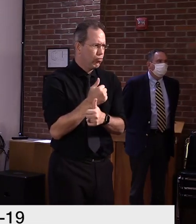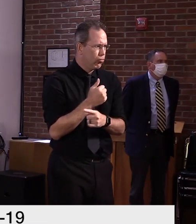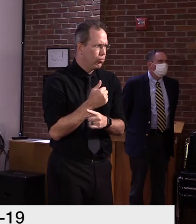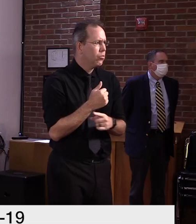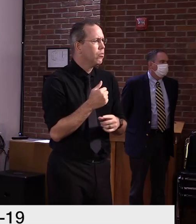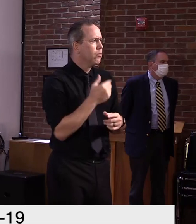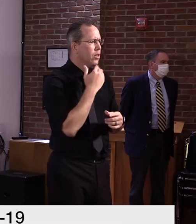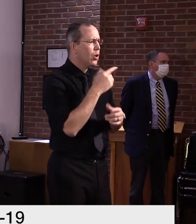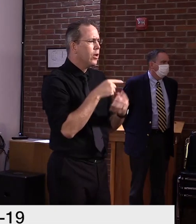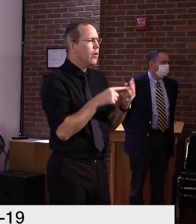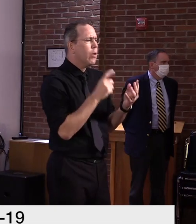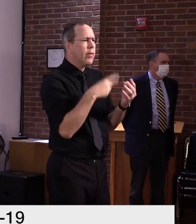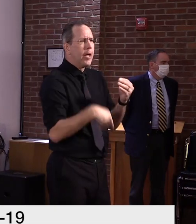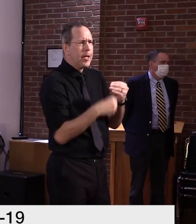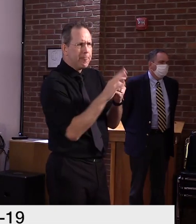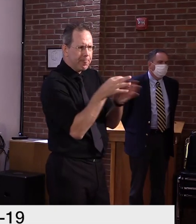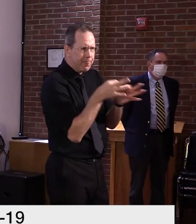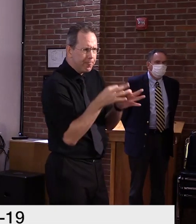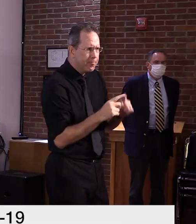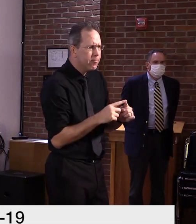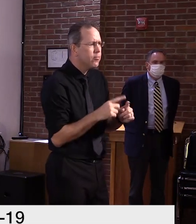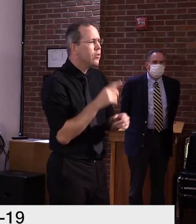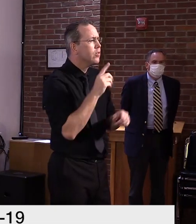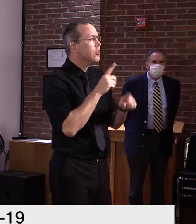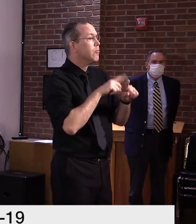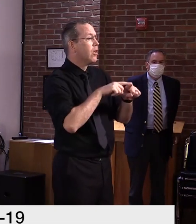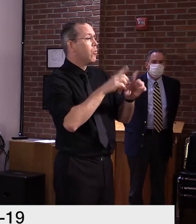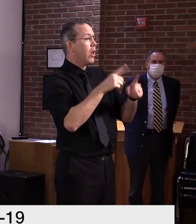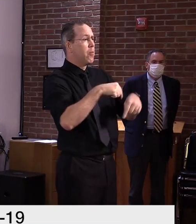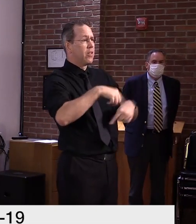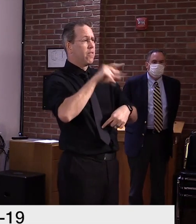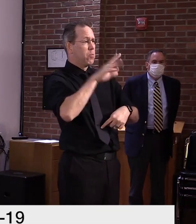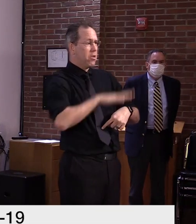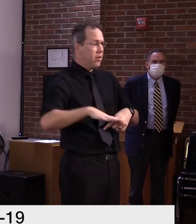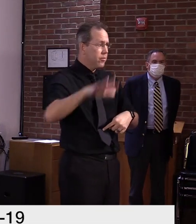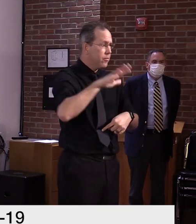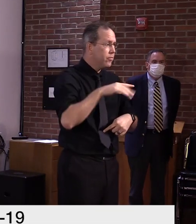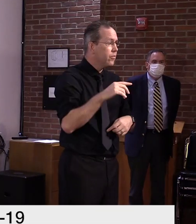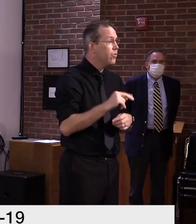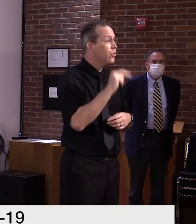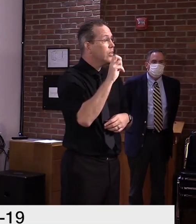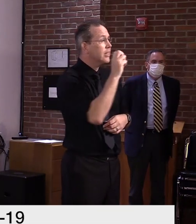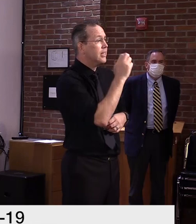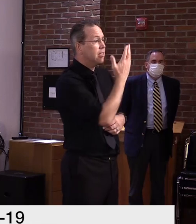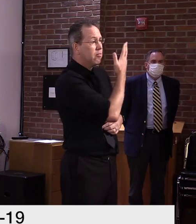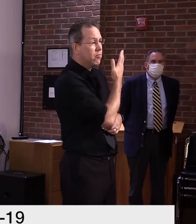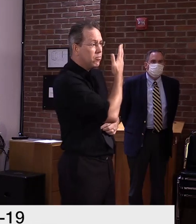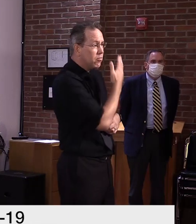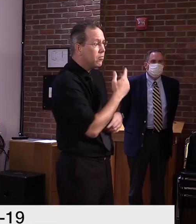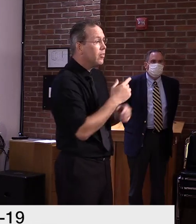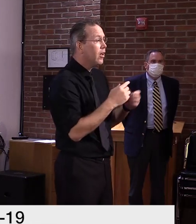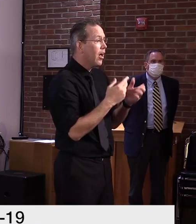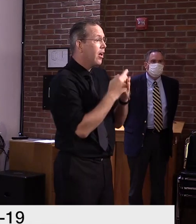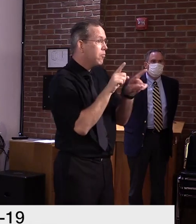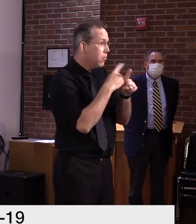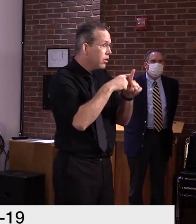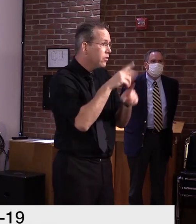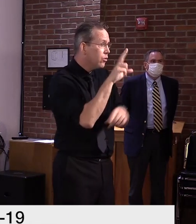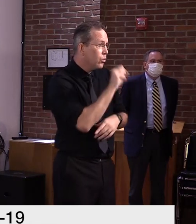on both what happens in our state but also within our region and across the country, and